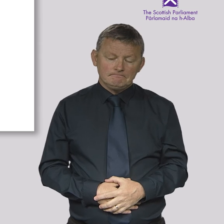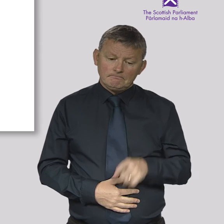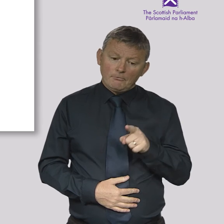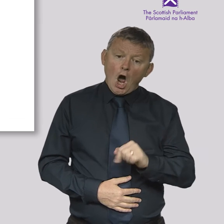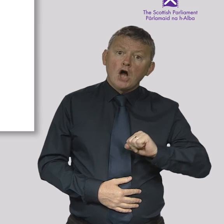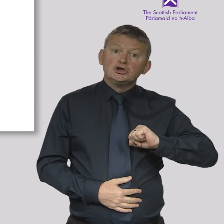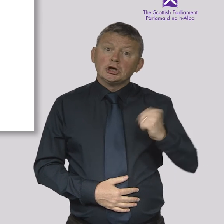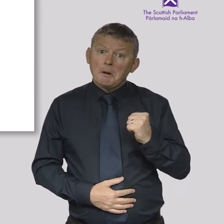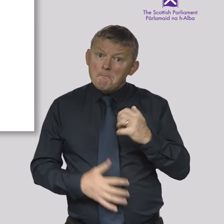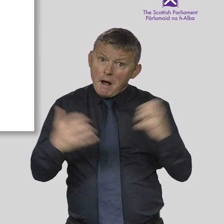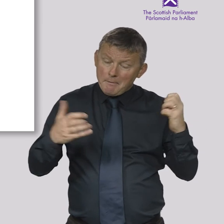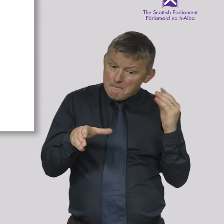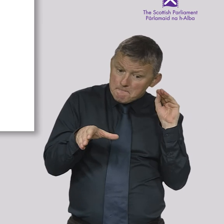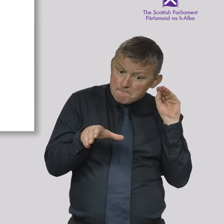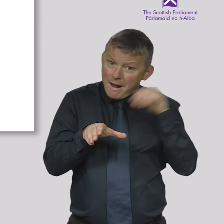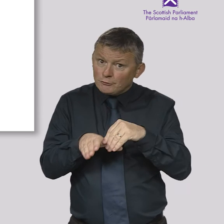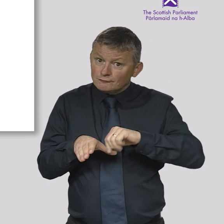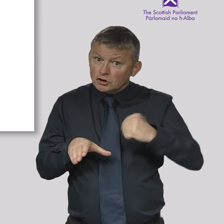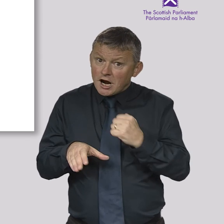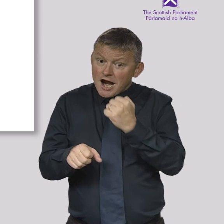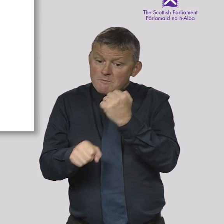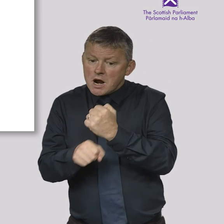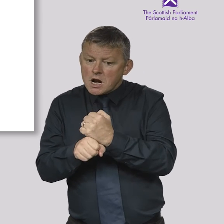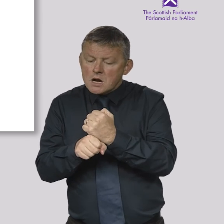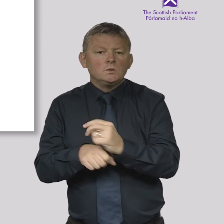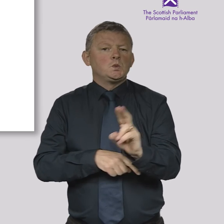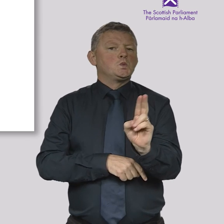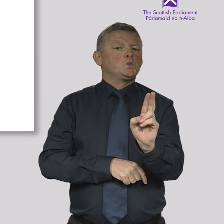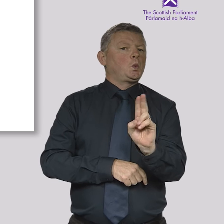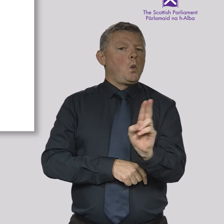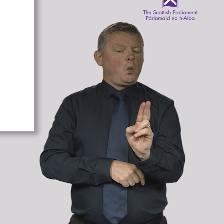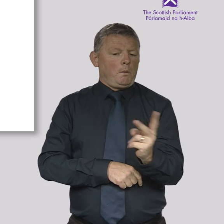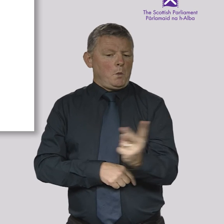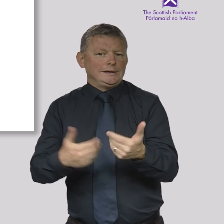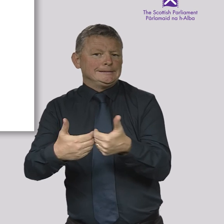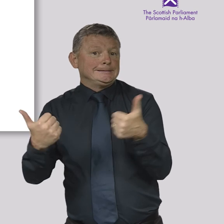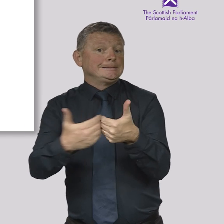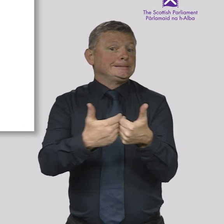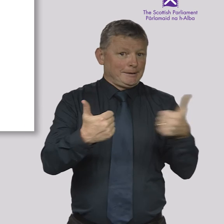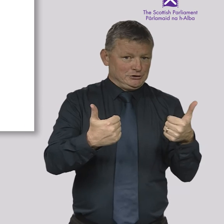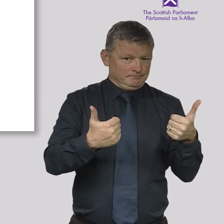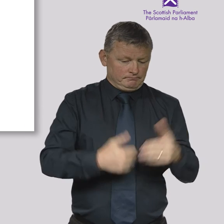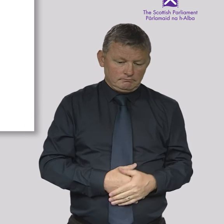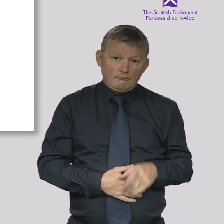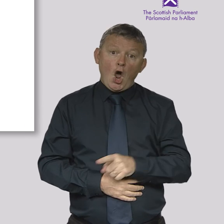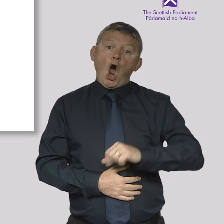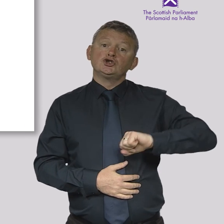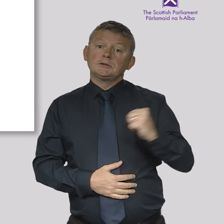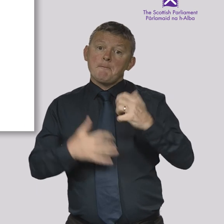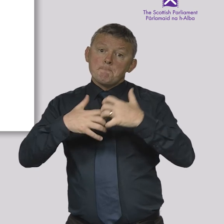Is the Scottish Parliament part of the Scottish Government? No. They are separate organisations.